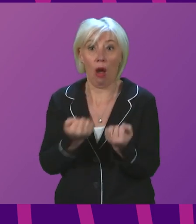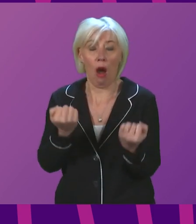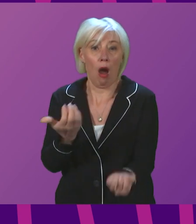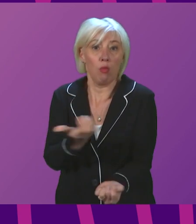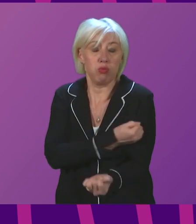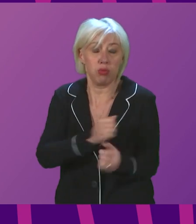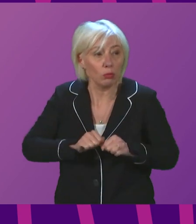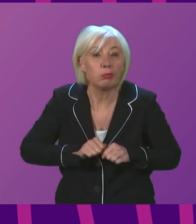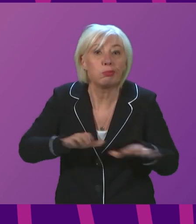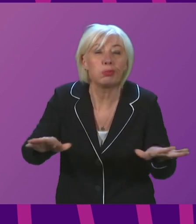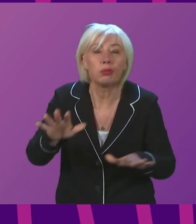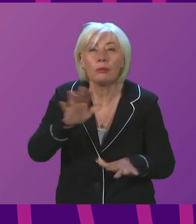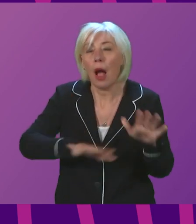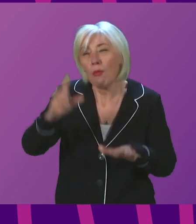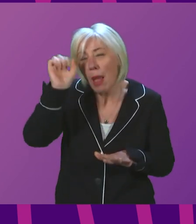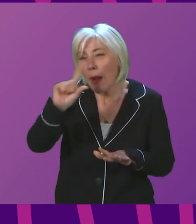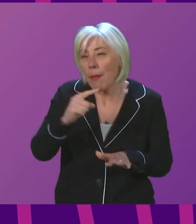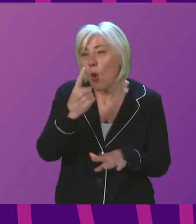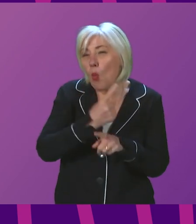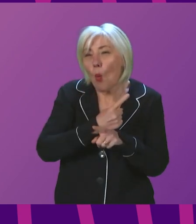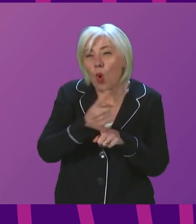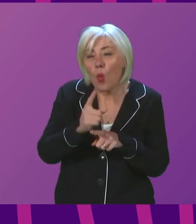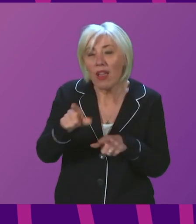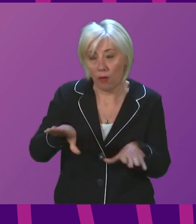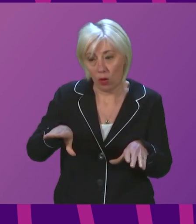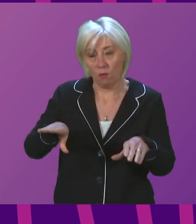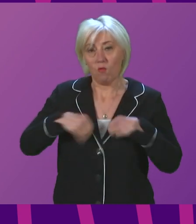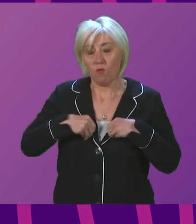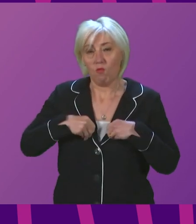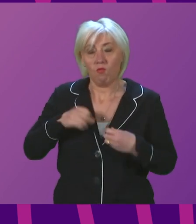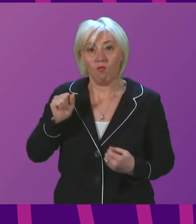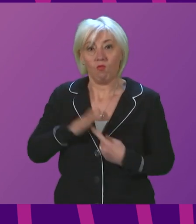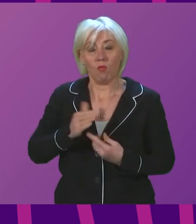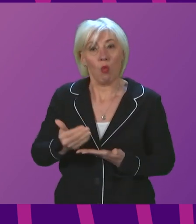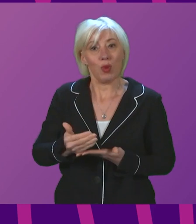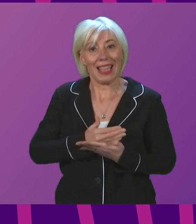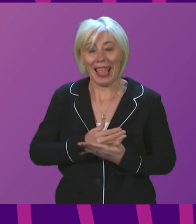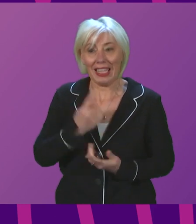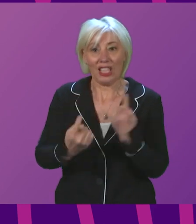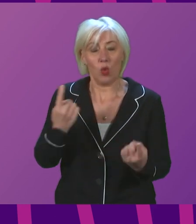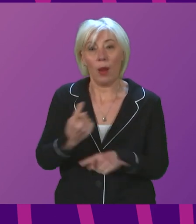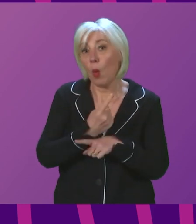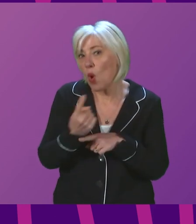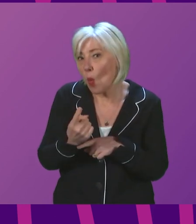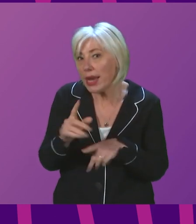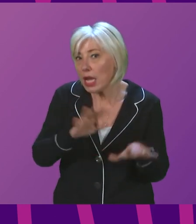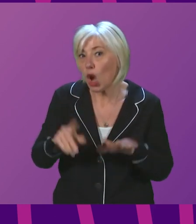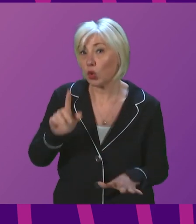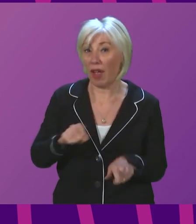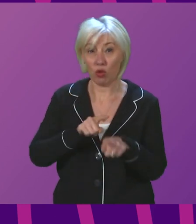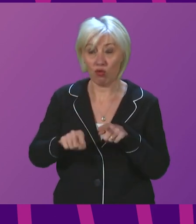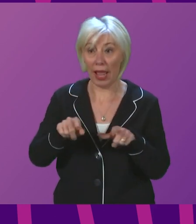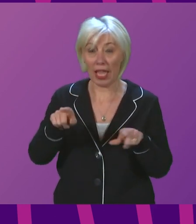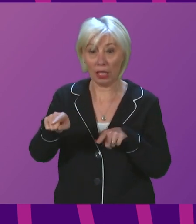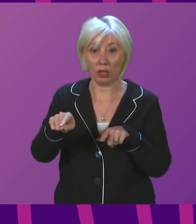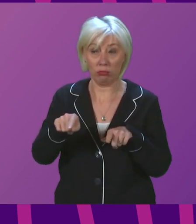and bearing in mind that it takes around a week for immune protection to take effect on individuals, we must also act to slow down